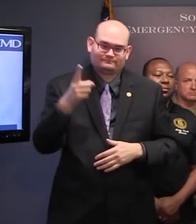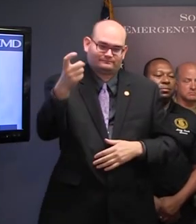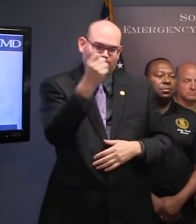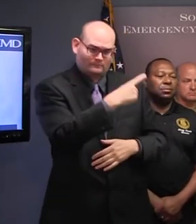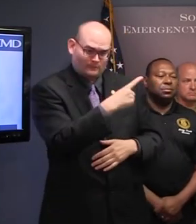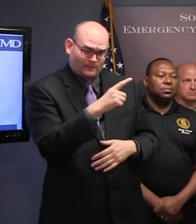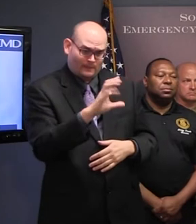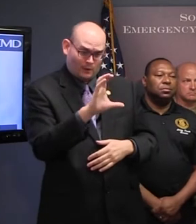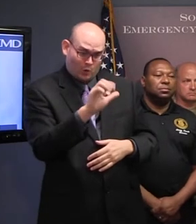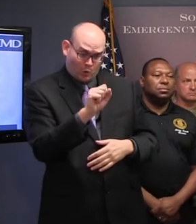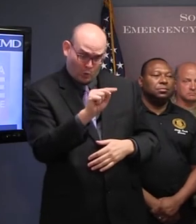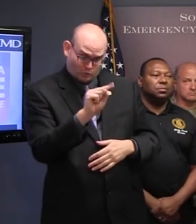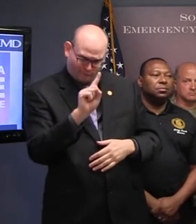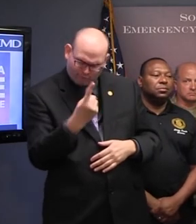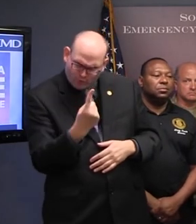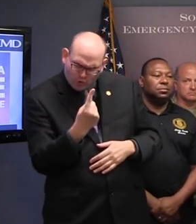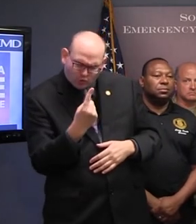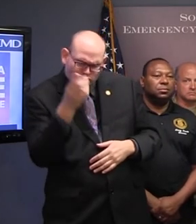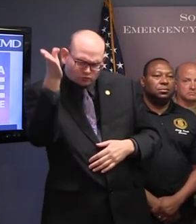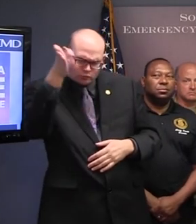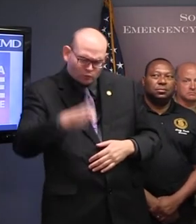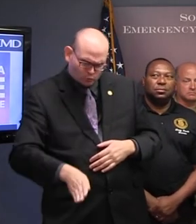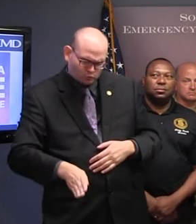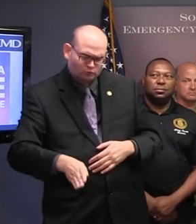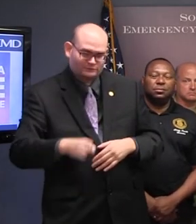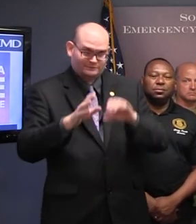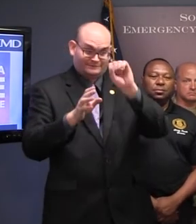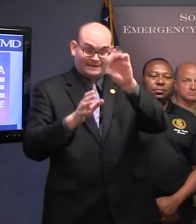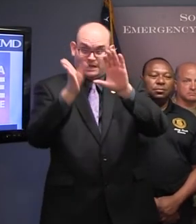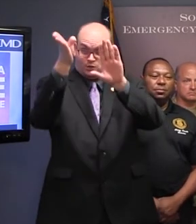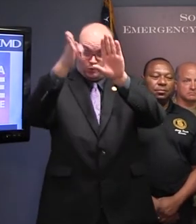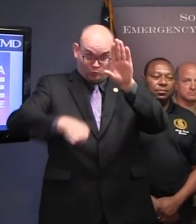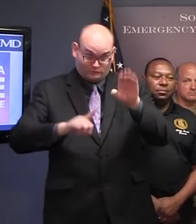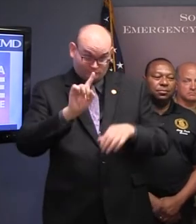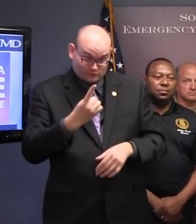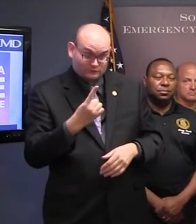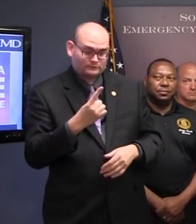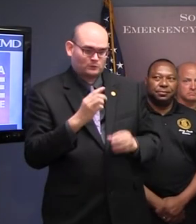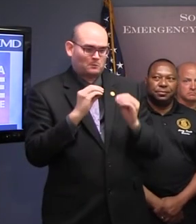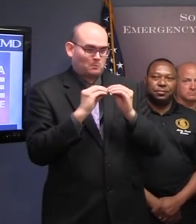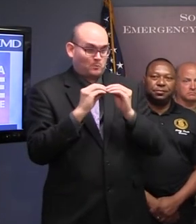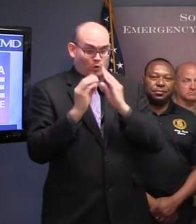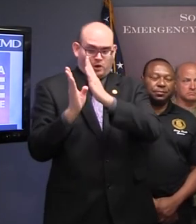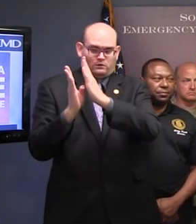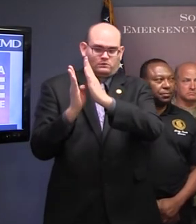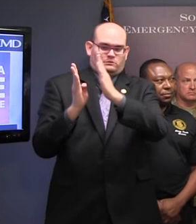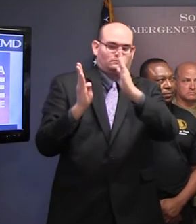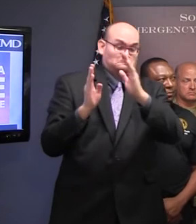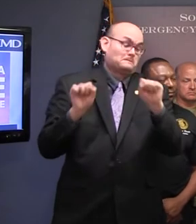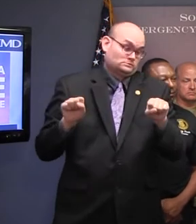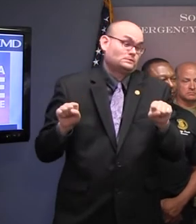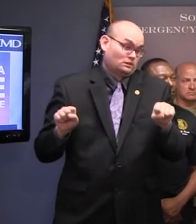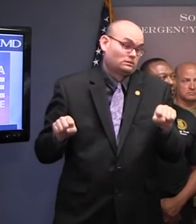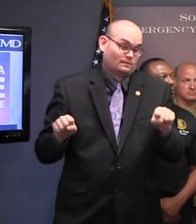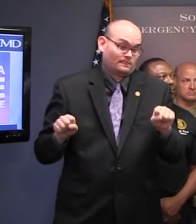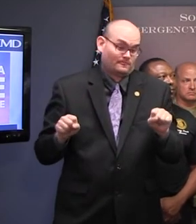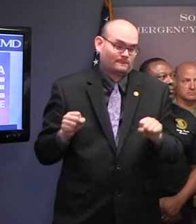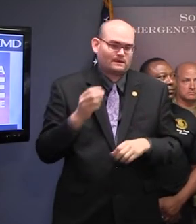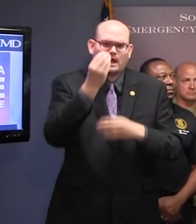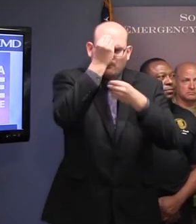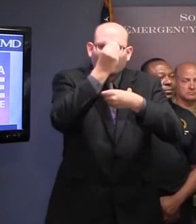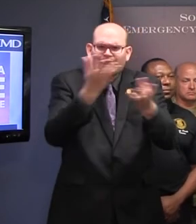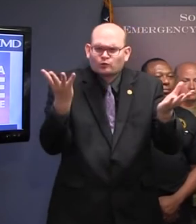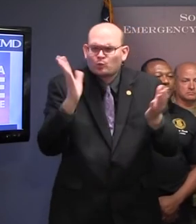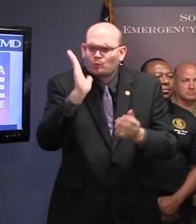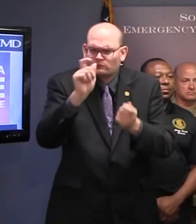are you looking more into At least coastal counties, and it may be more than that. We'll have the order prepared, reflecting